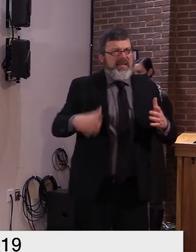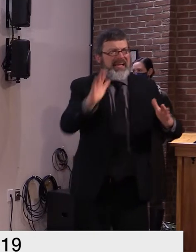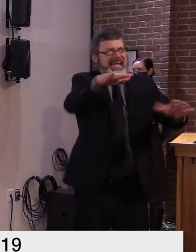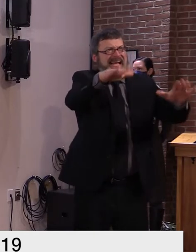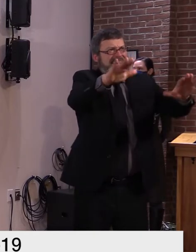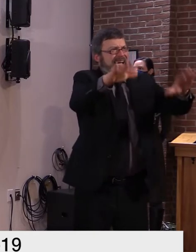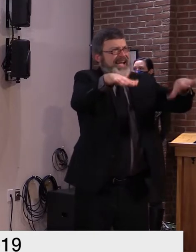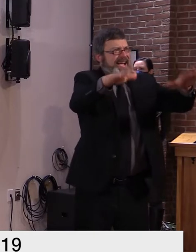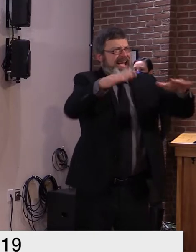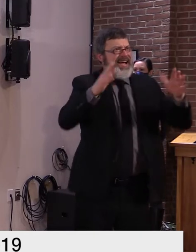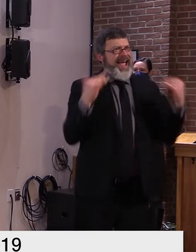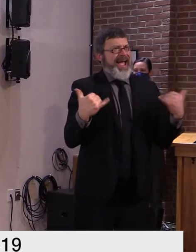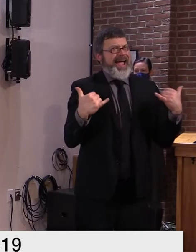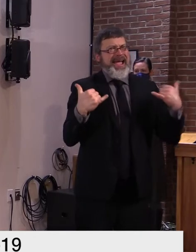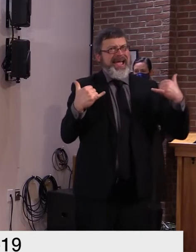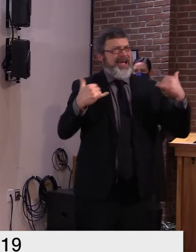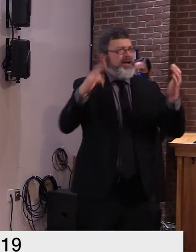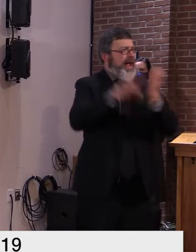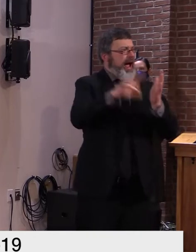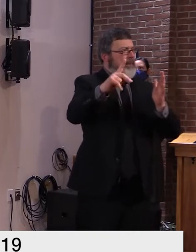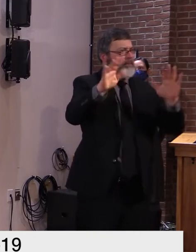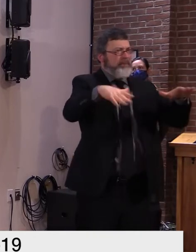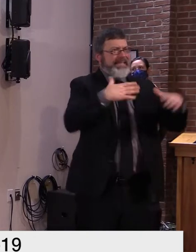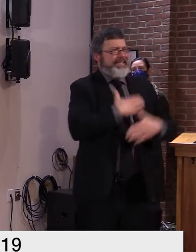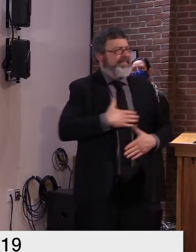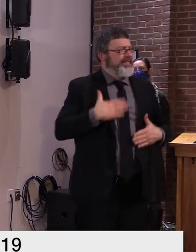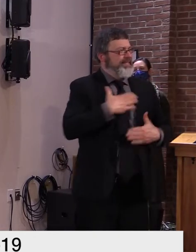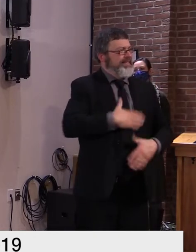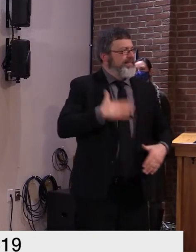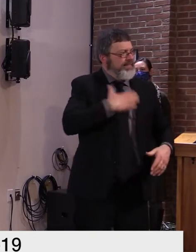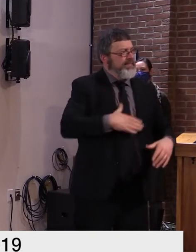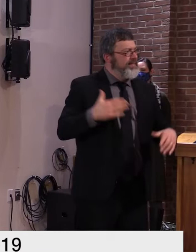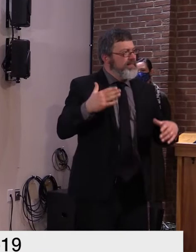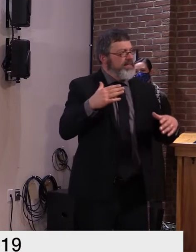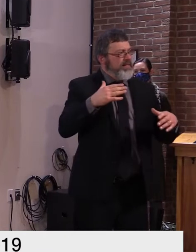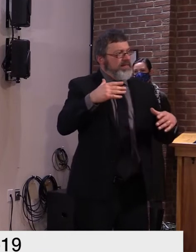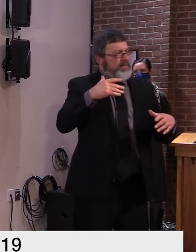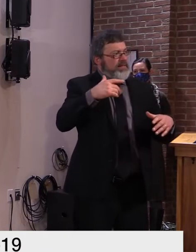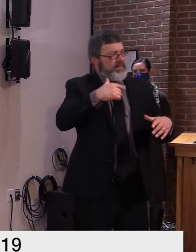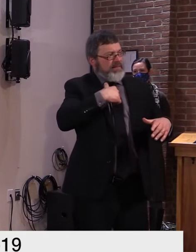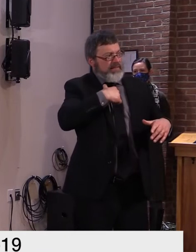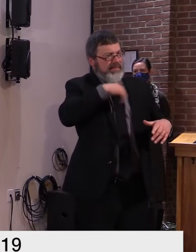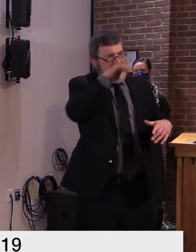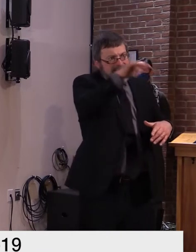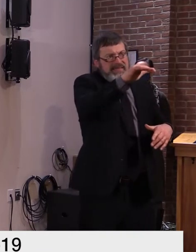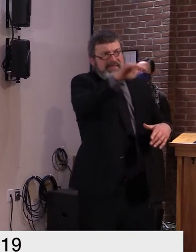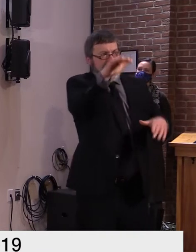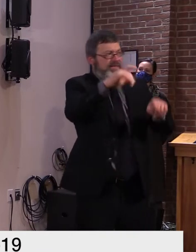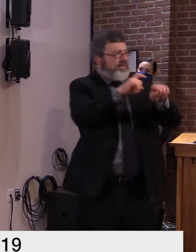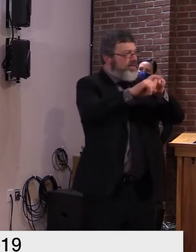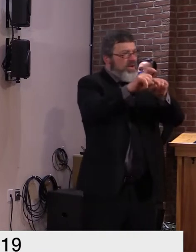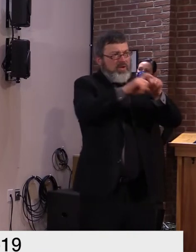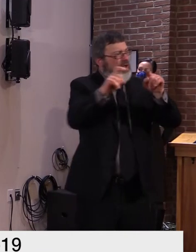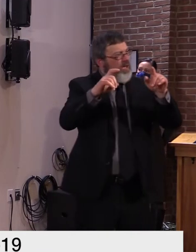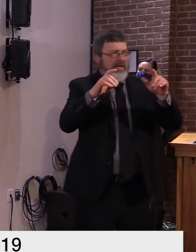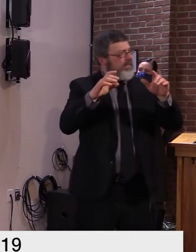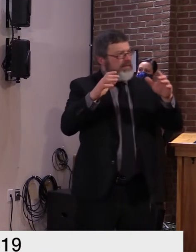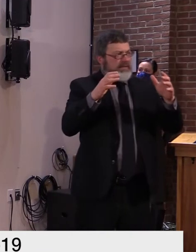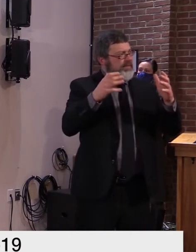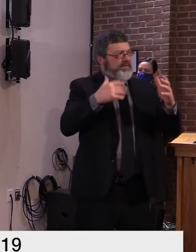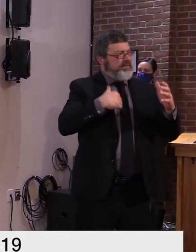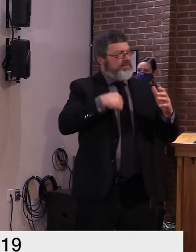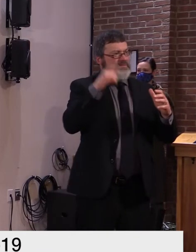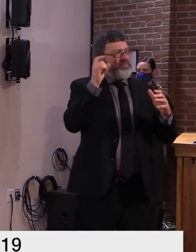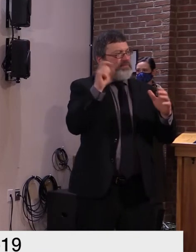deadline we will still be able to help you throughout next week the covet 19 public health emergency has